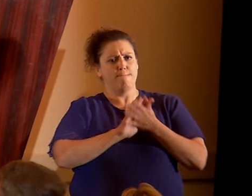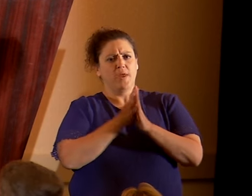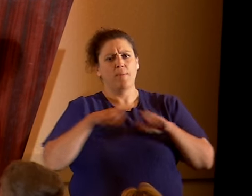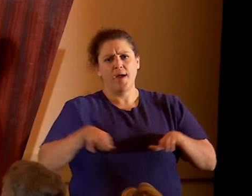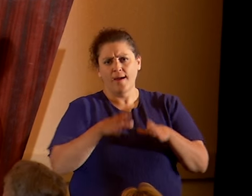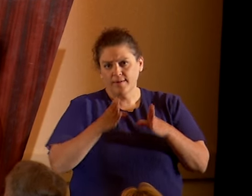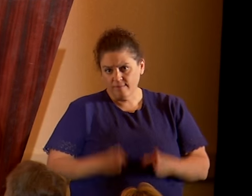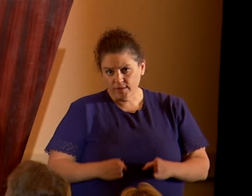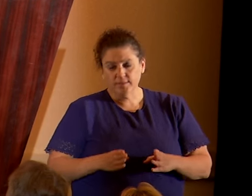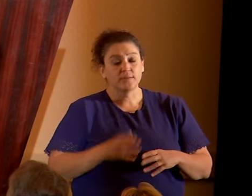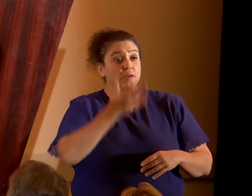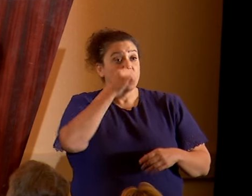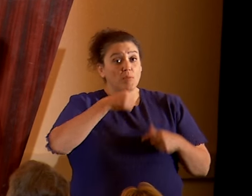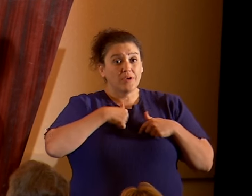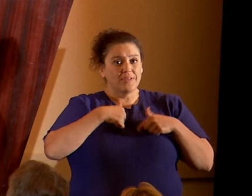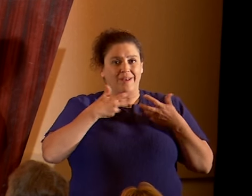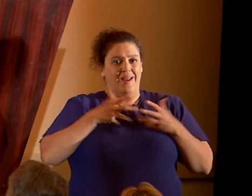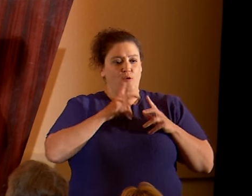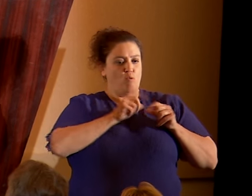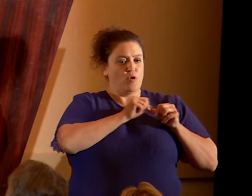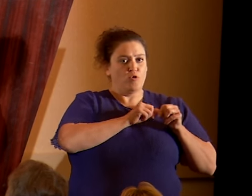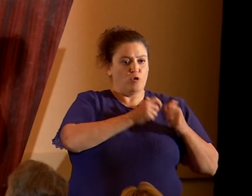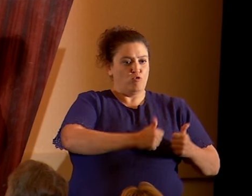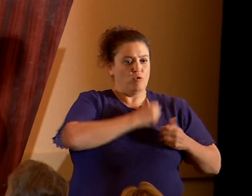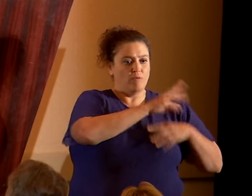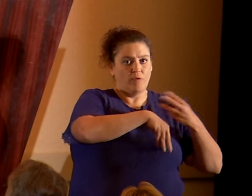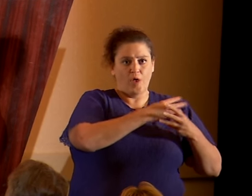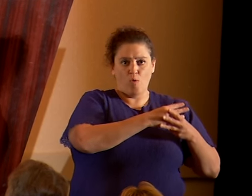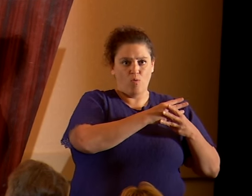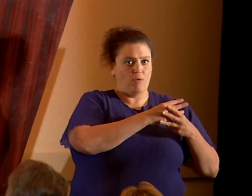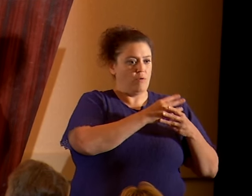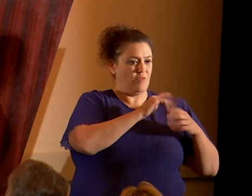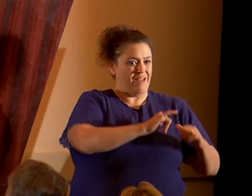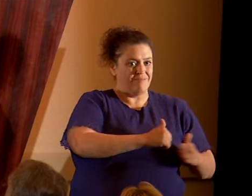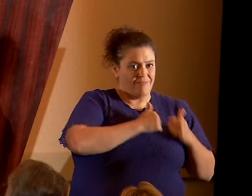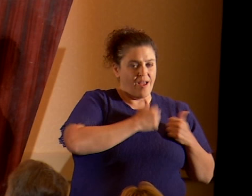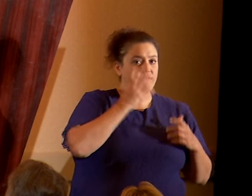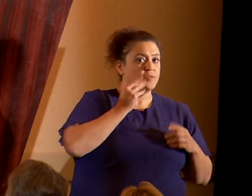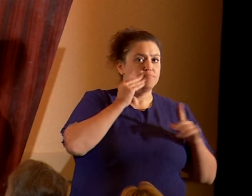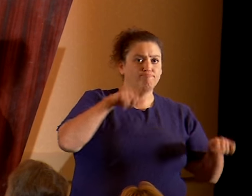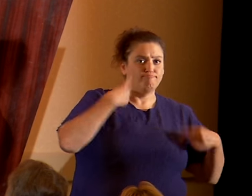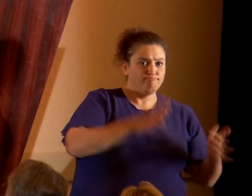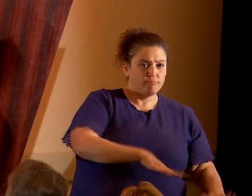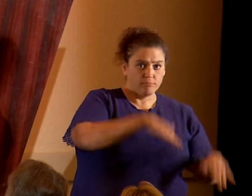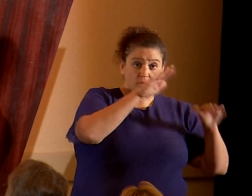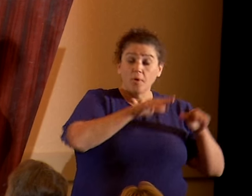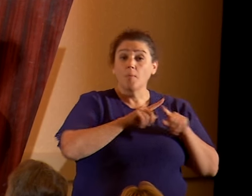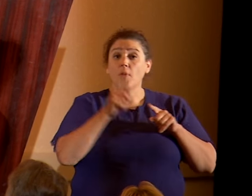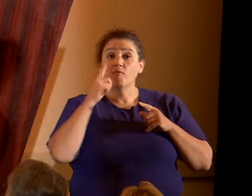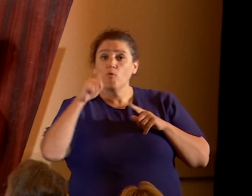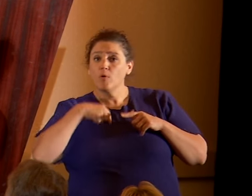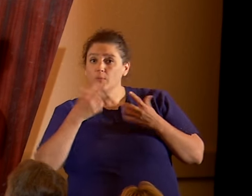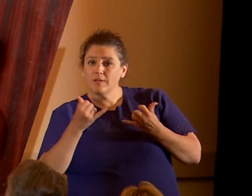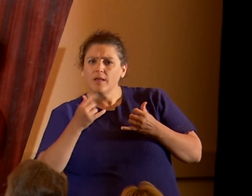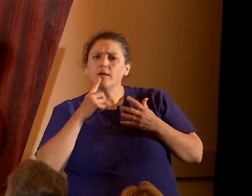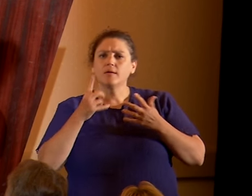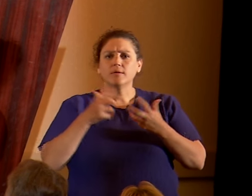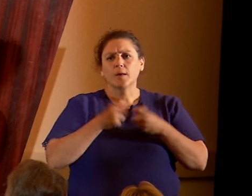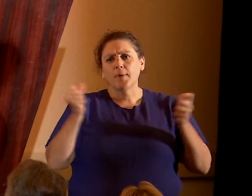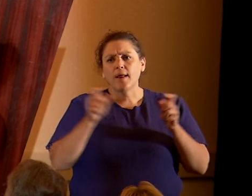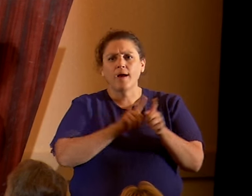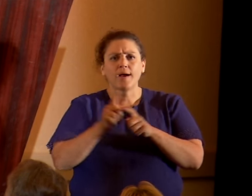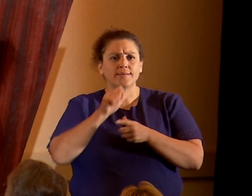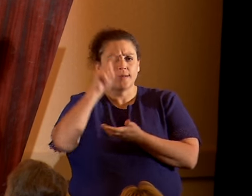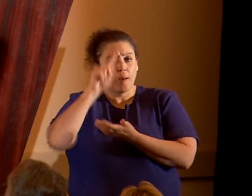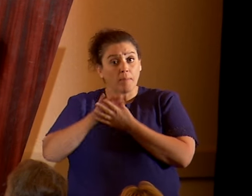I don't want to live in the same world that I grew up in. For me personally, especially now, coming out as a non-believer